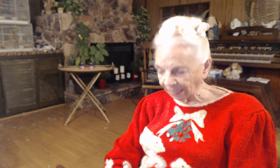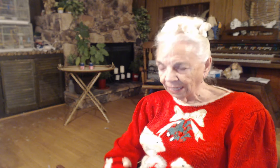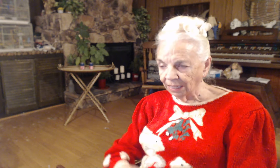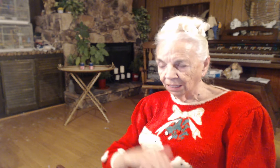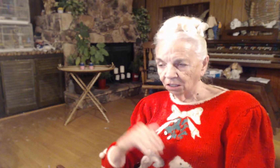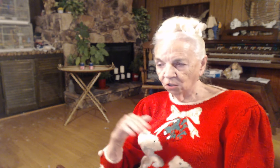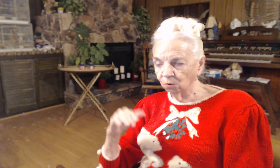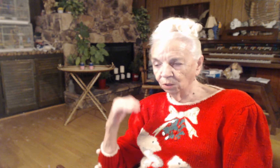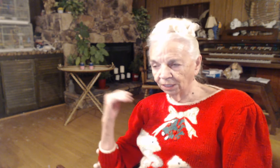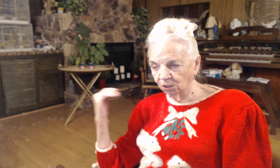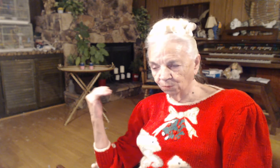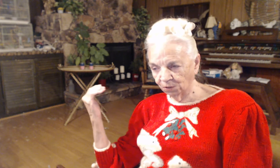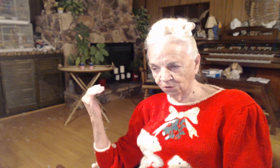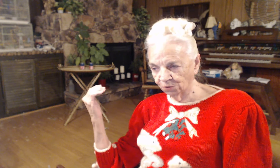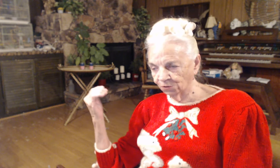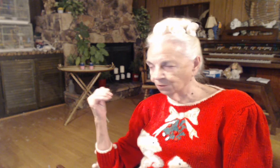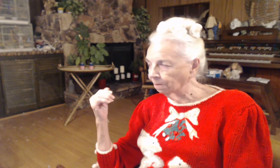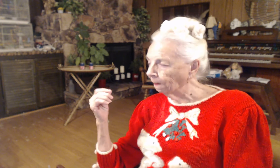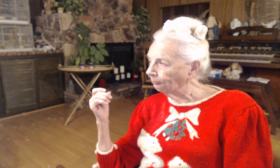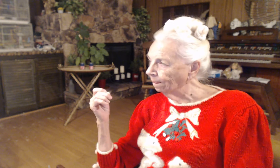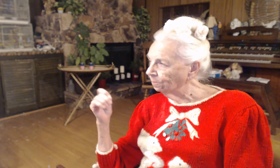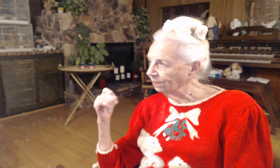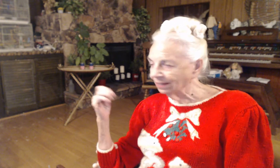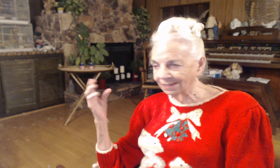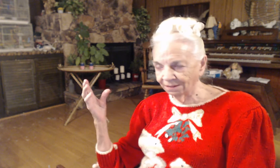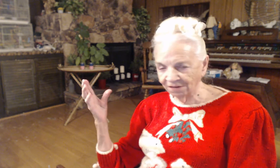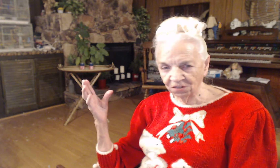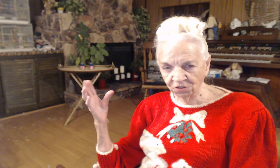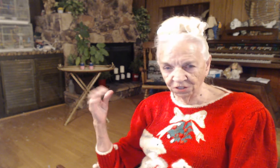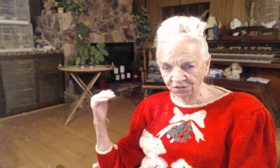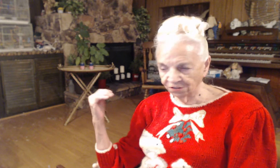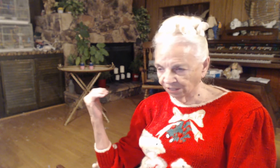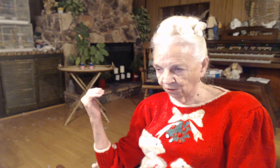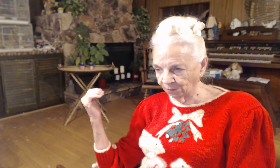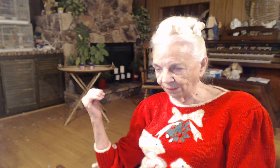You will hear preachers, televangelists, other people,